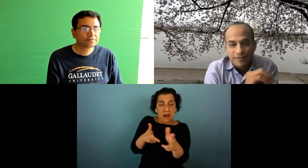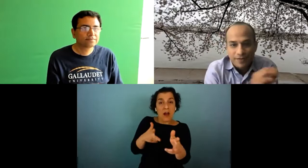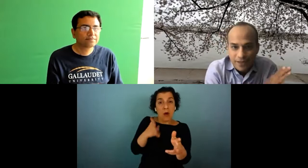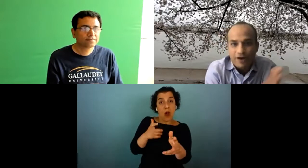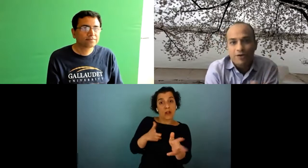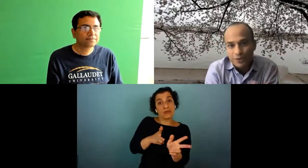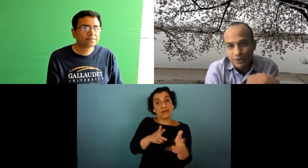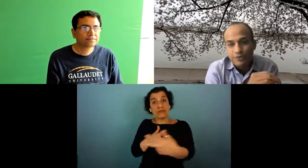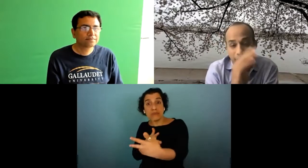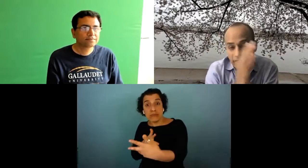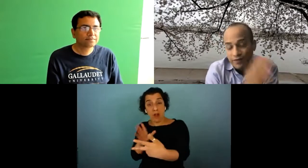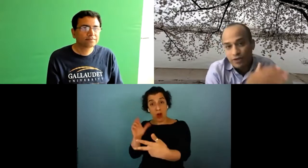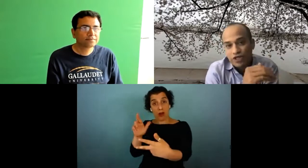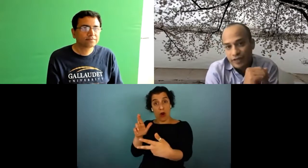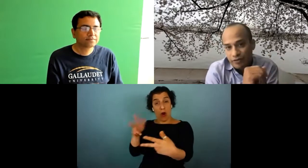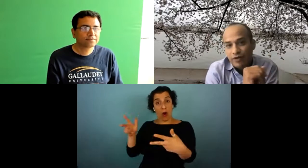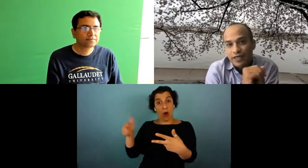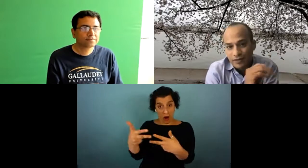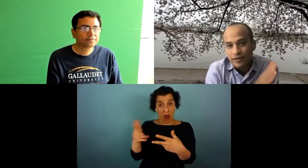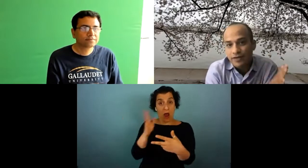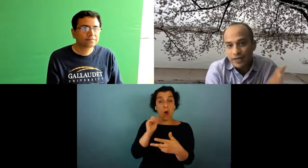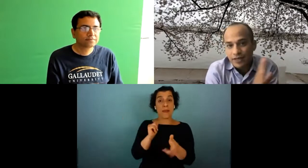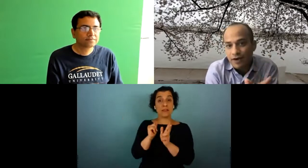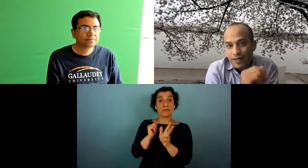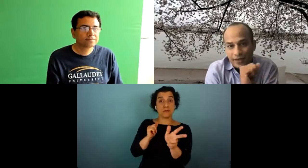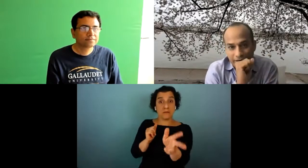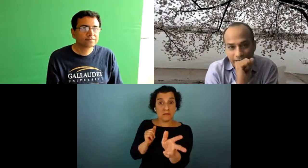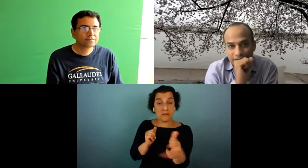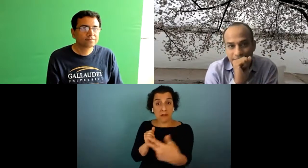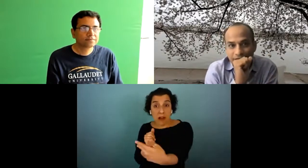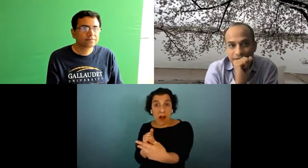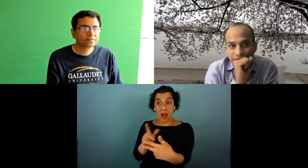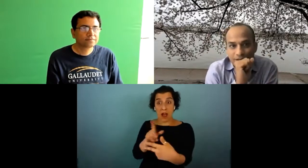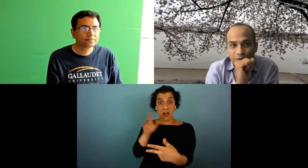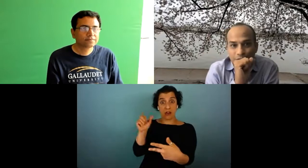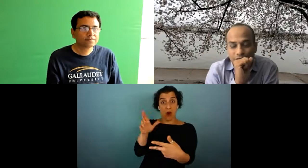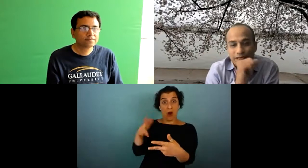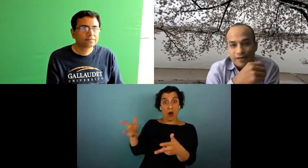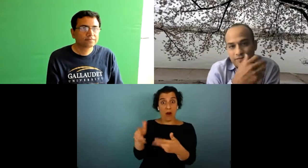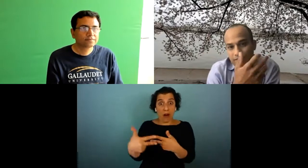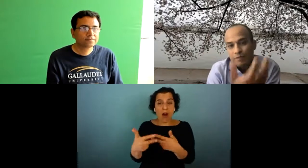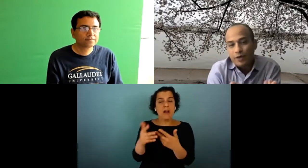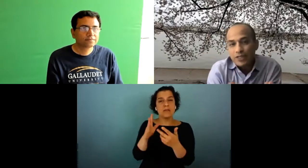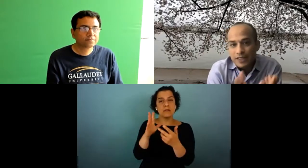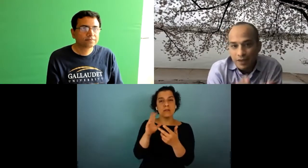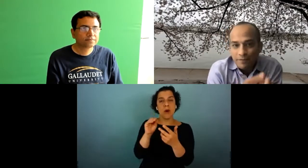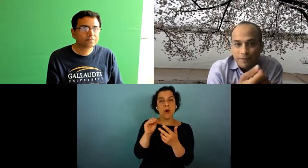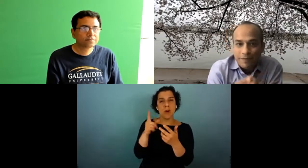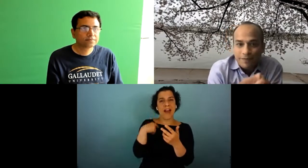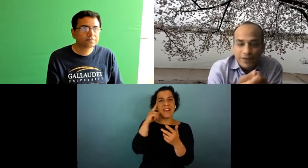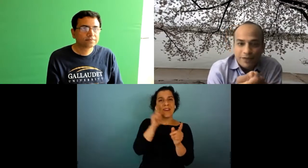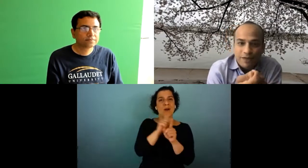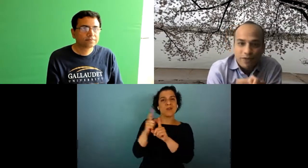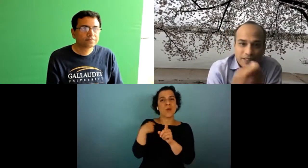is a car also going to or when they're going straight through a right turn is a car making a right turn so so i think we also see some